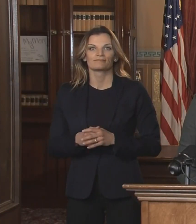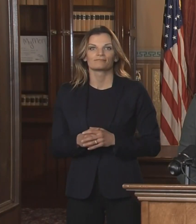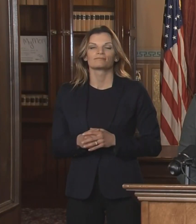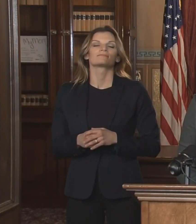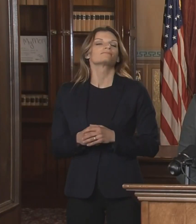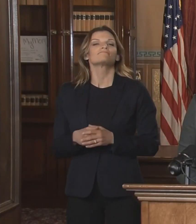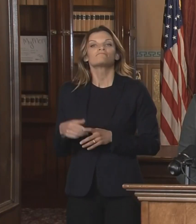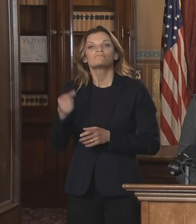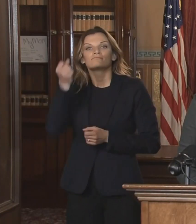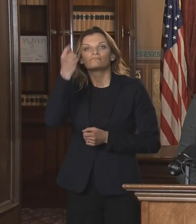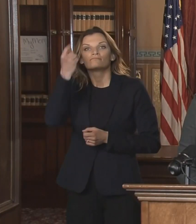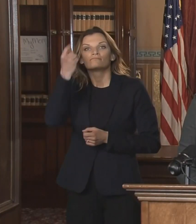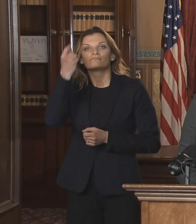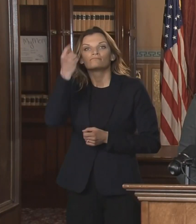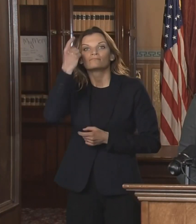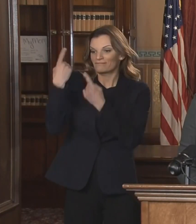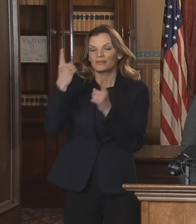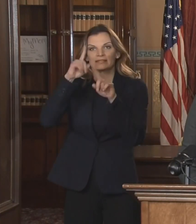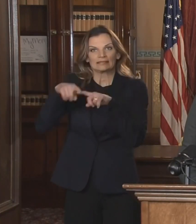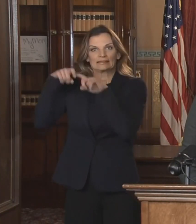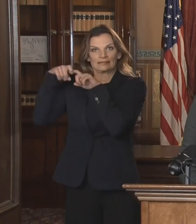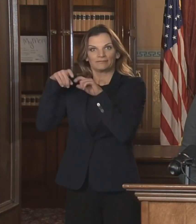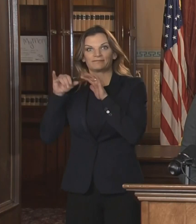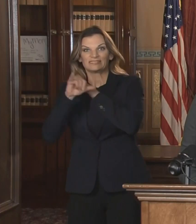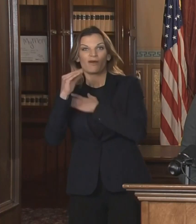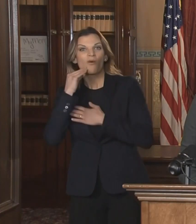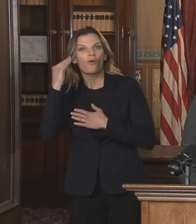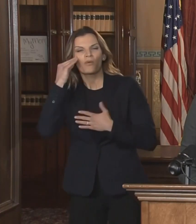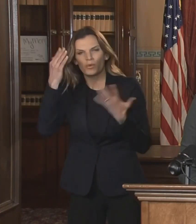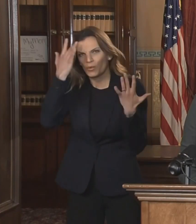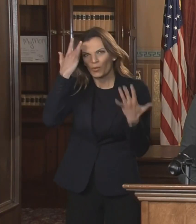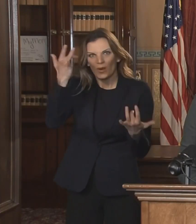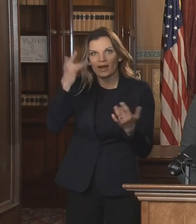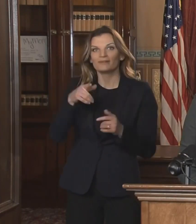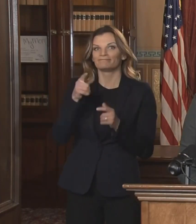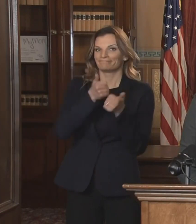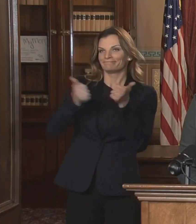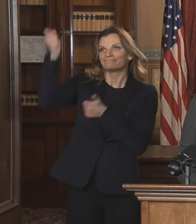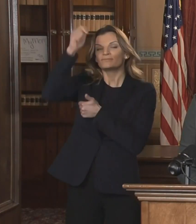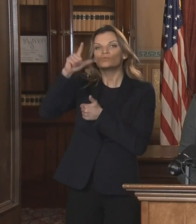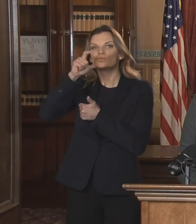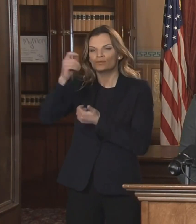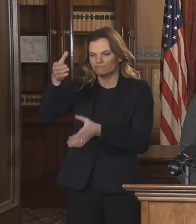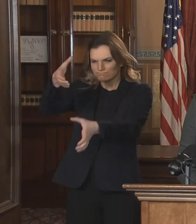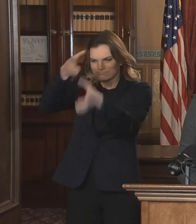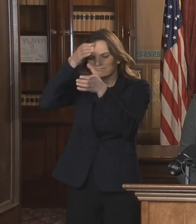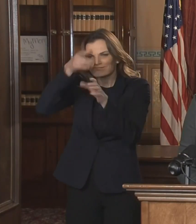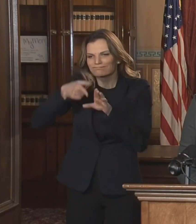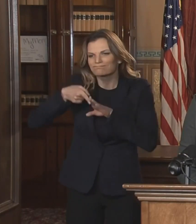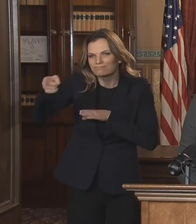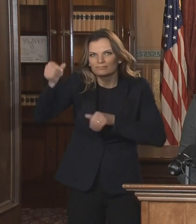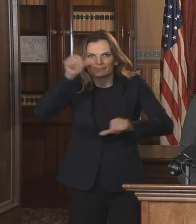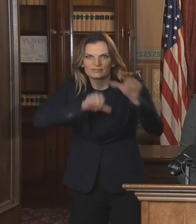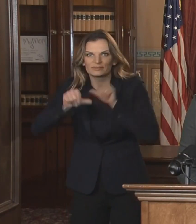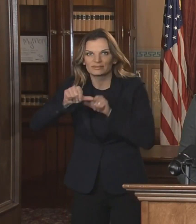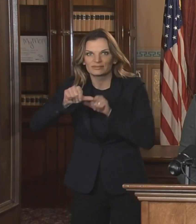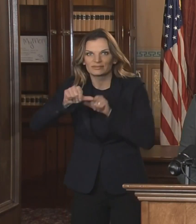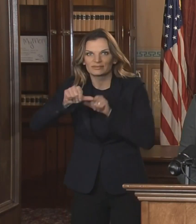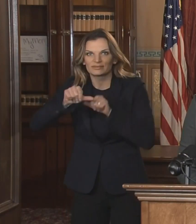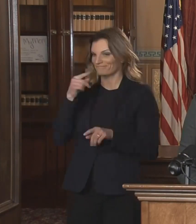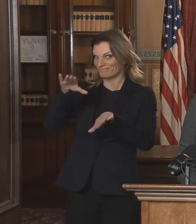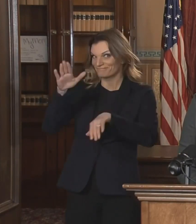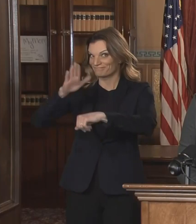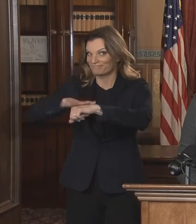we need to take to avoid overwhelmed hospitals and death counts like we saw in the spring.